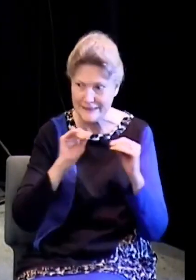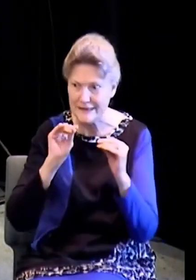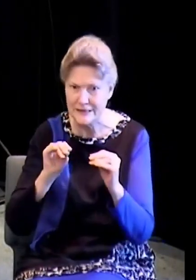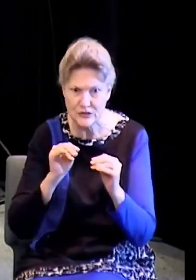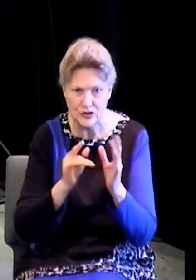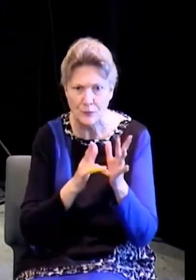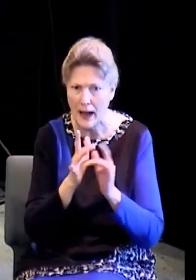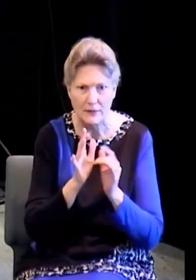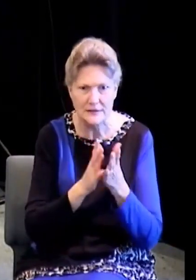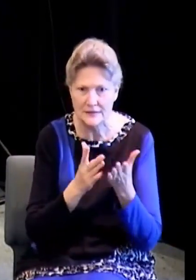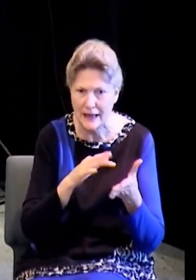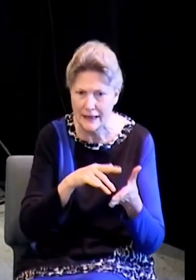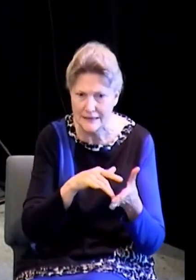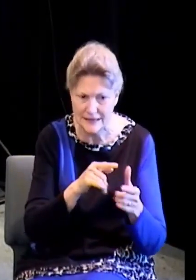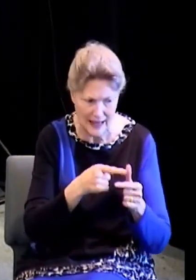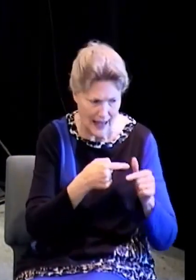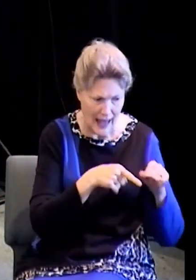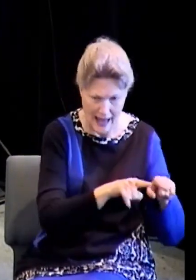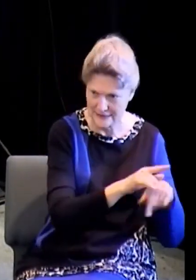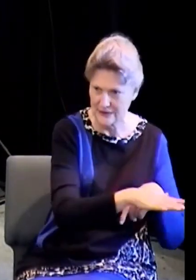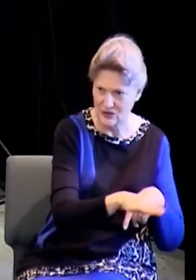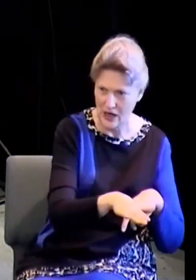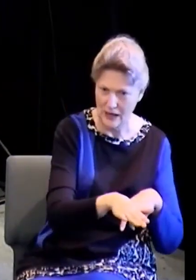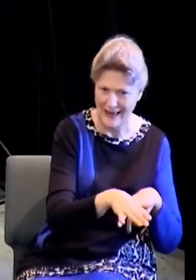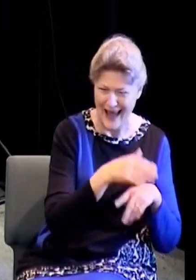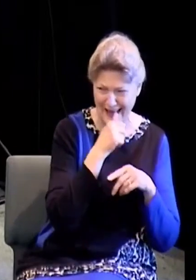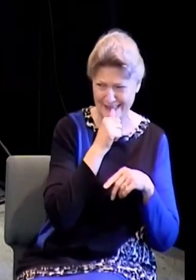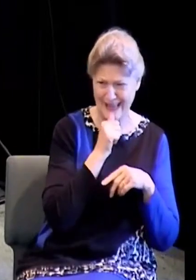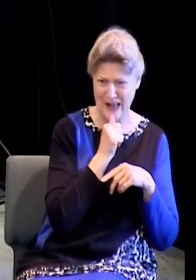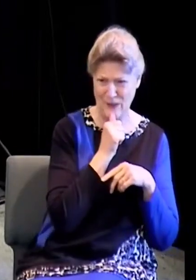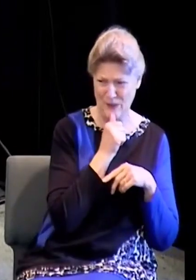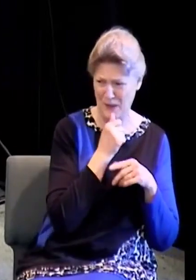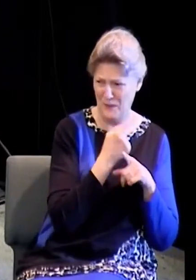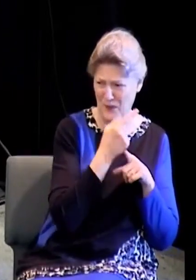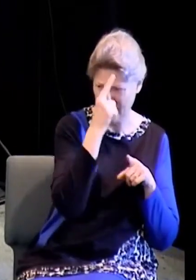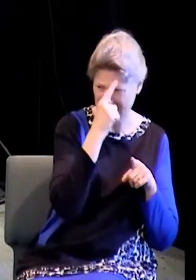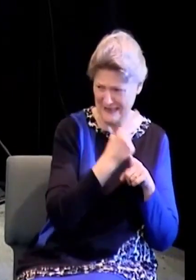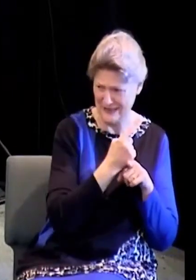as a child. I tolerated my brothers and sisters in Christ as a child.